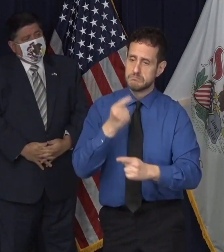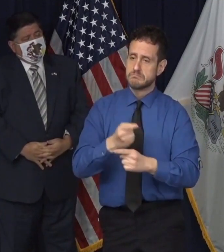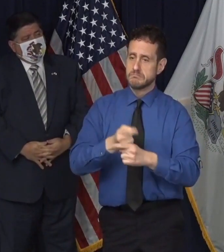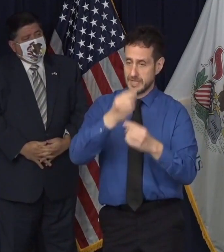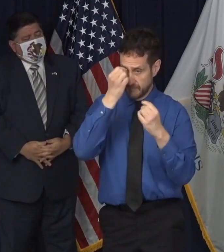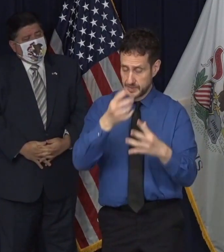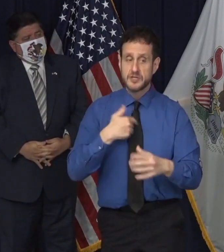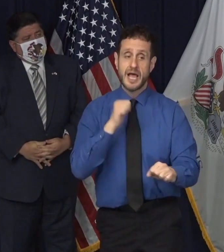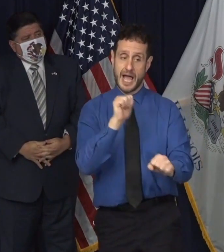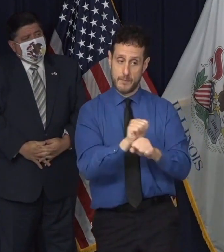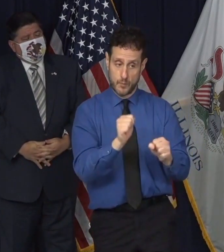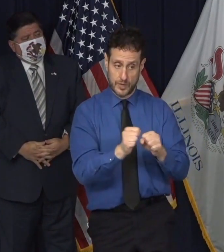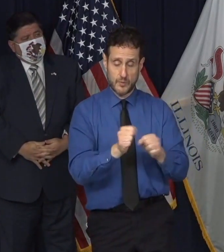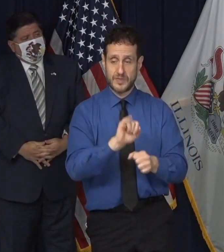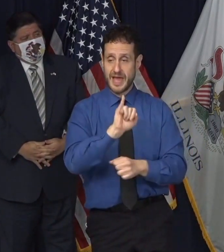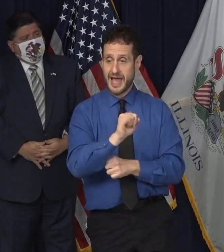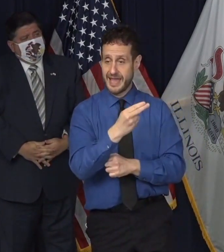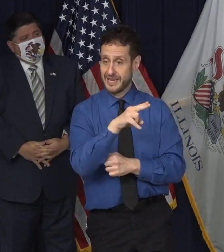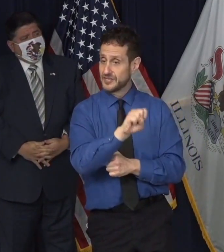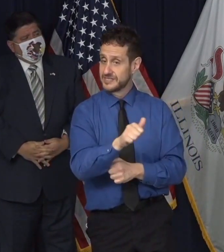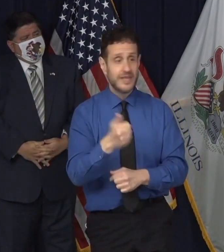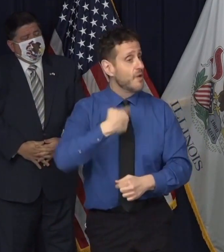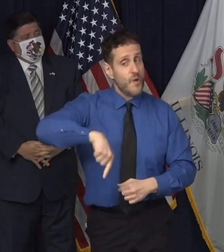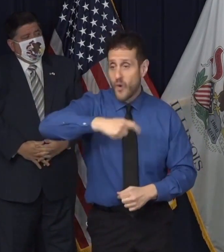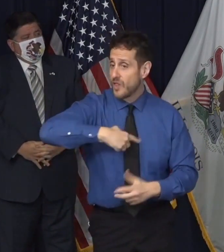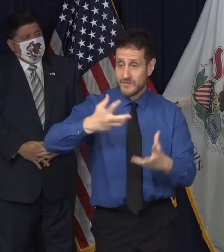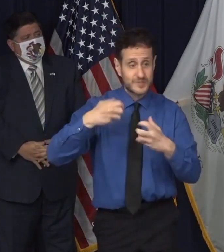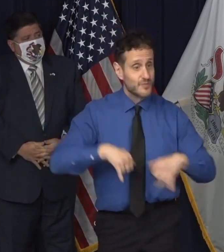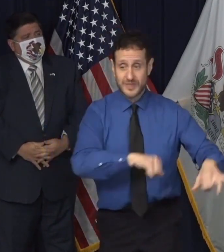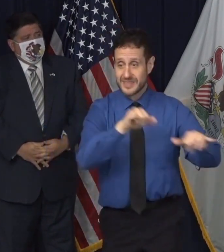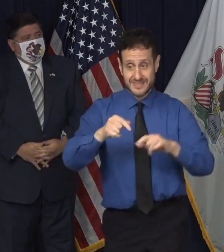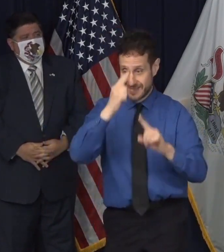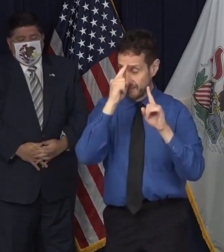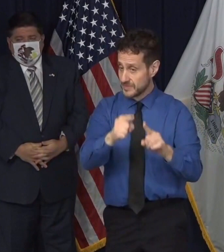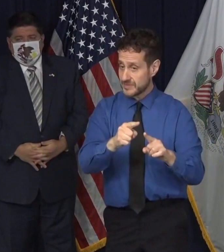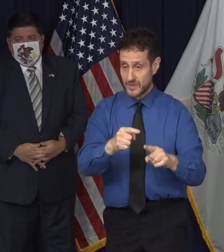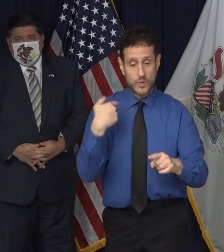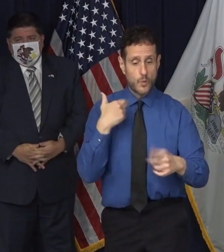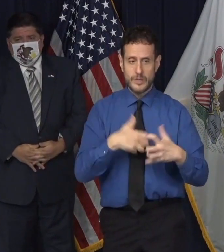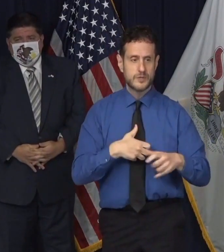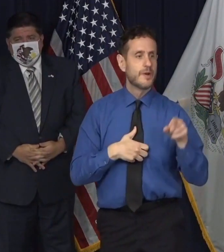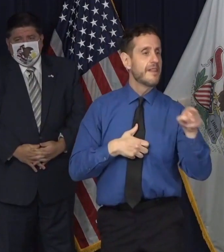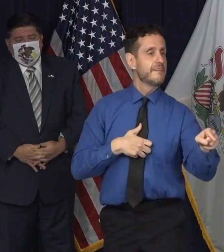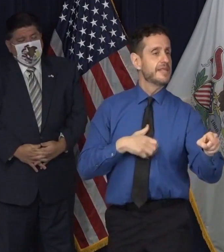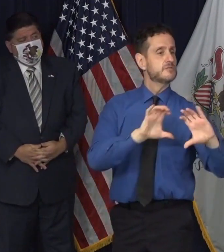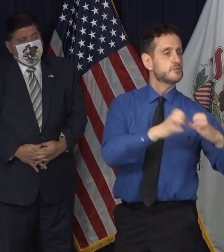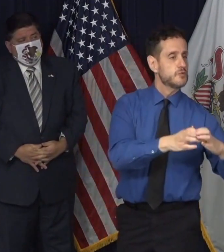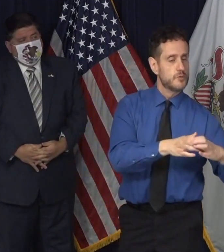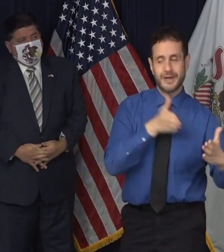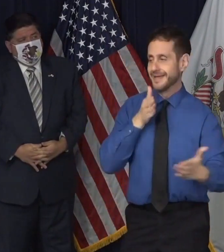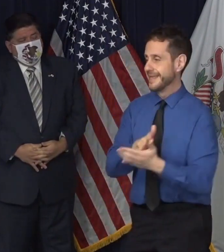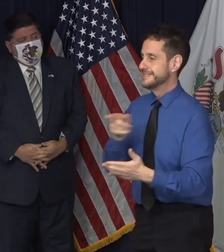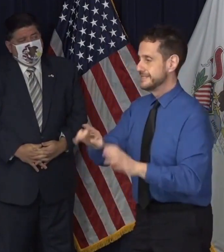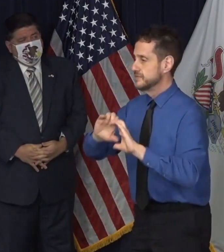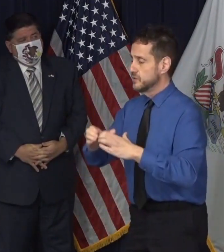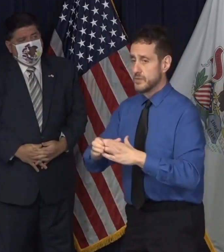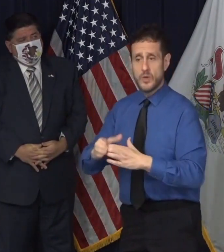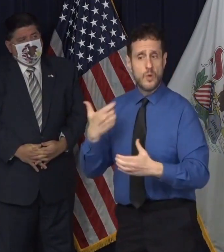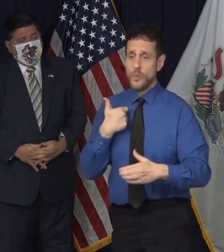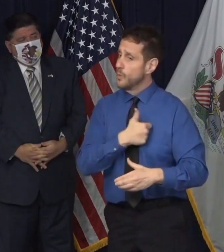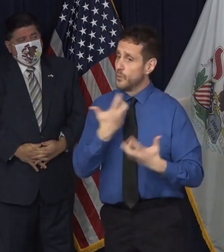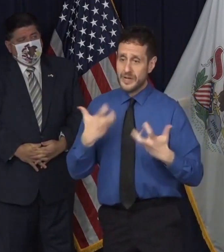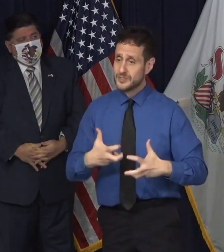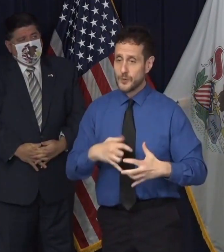we are trying to see, we all want the same thing. I feel like we don't want to pit anybody against each other. Nobody wants kids to sit on the